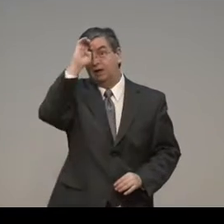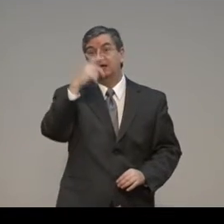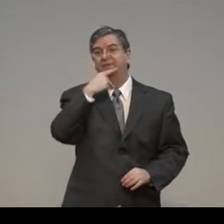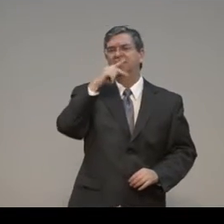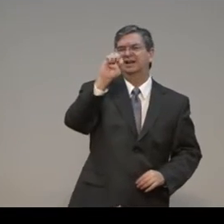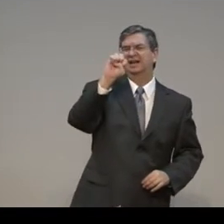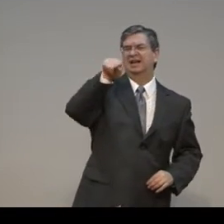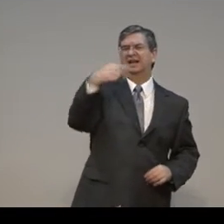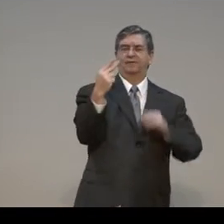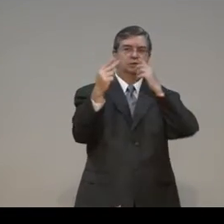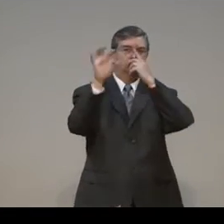Ephesians 2, 8.